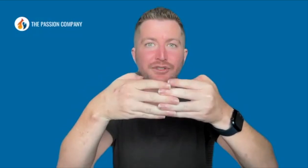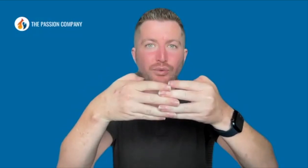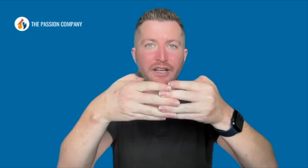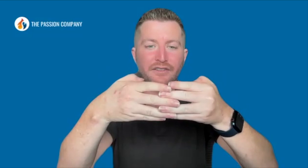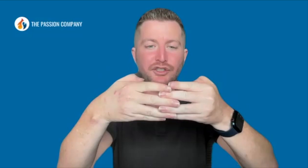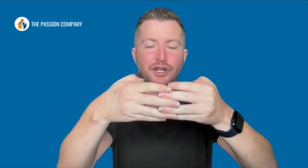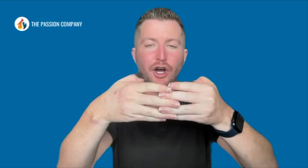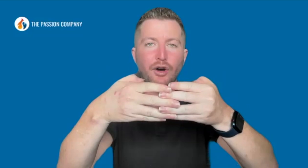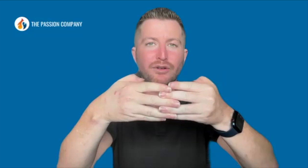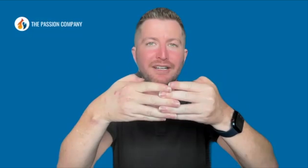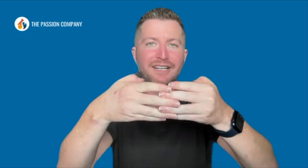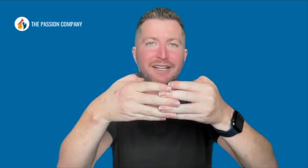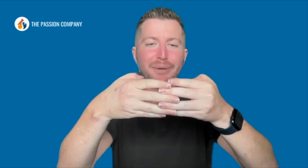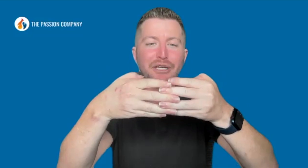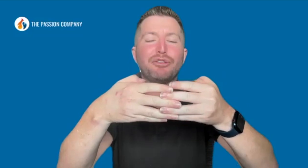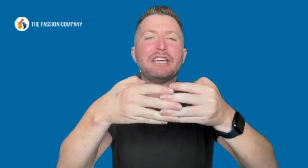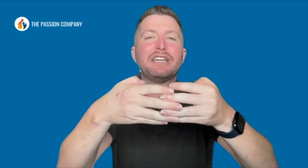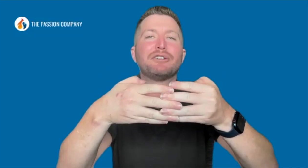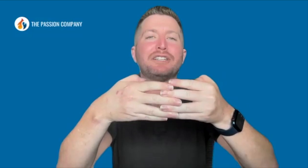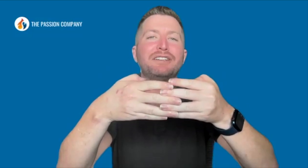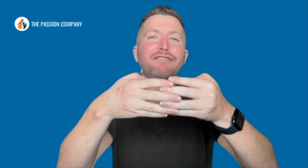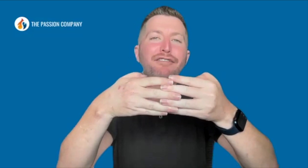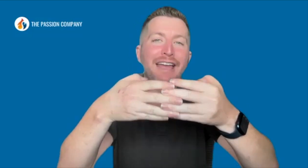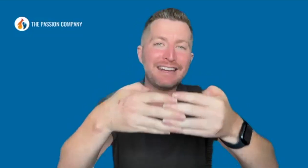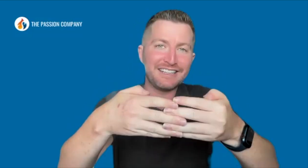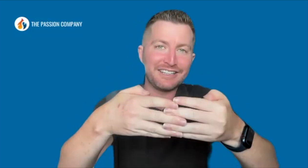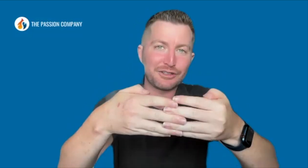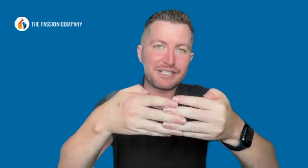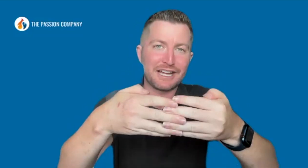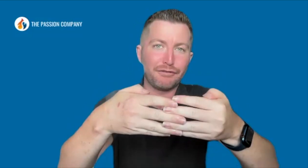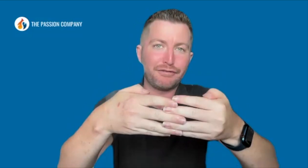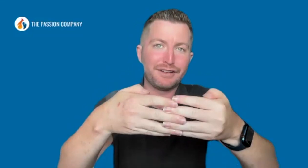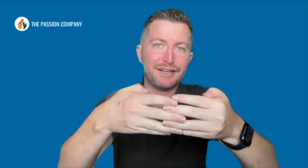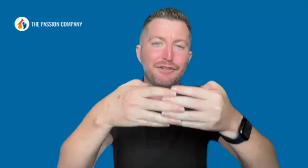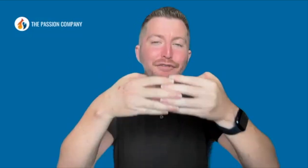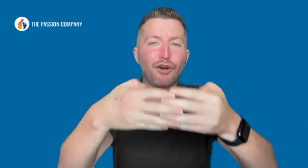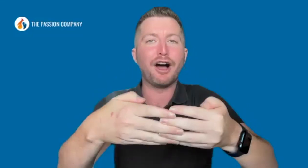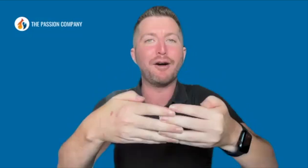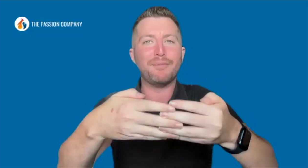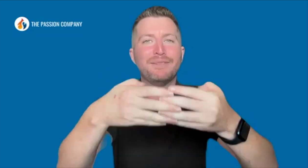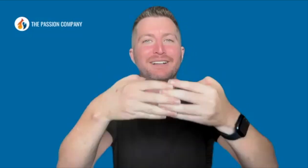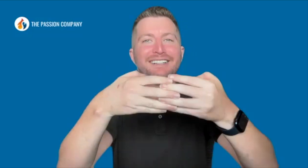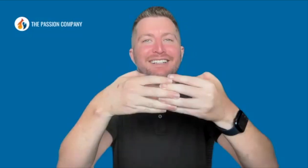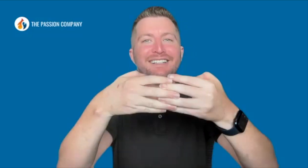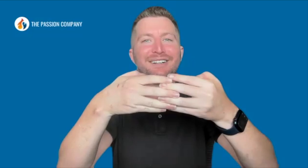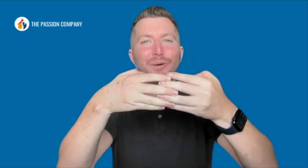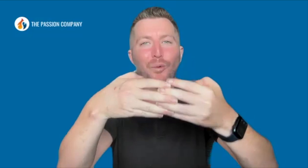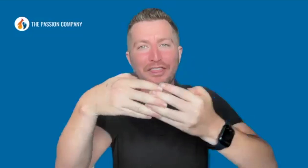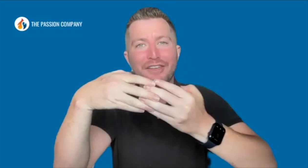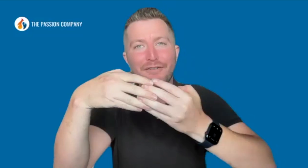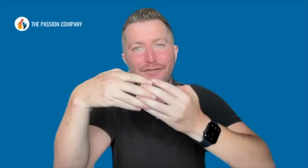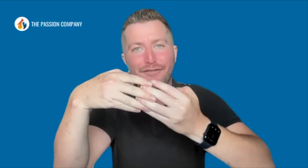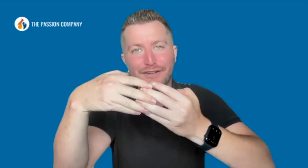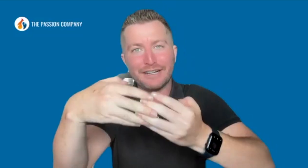running the show, but you think you're defending yourself from what the fear